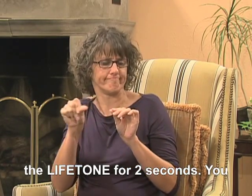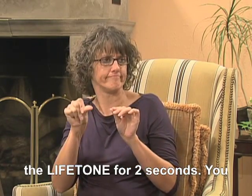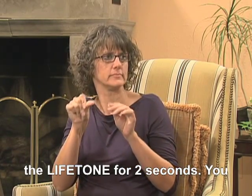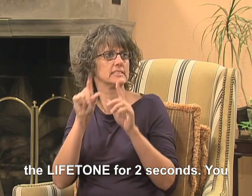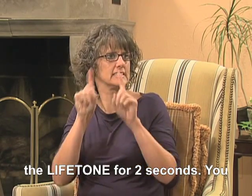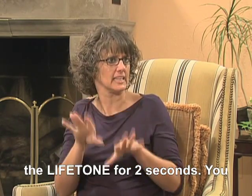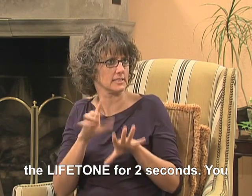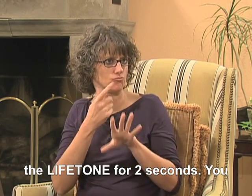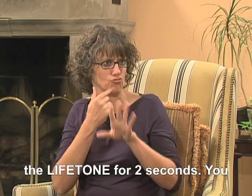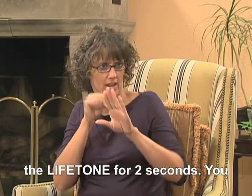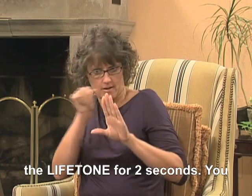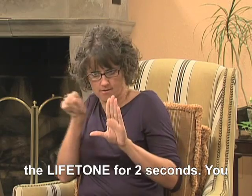for two seconds.